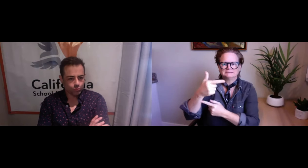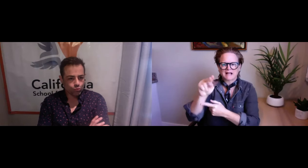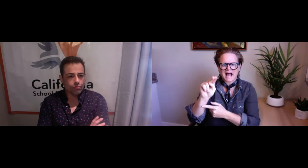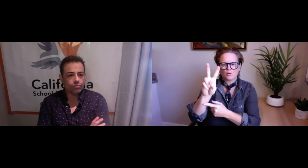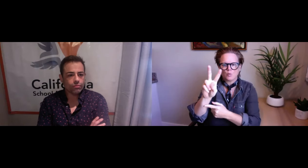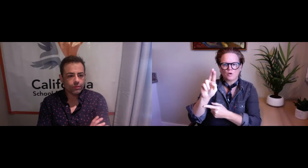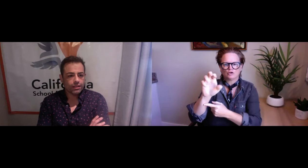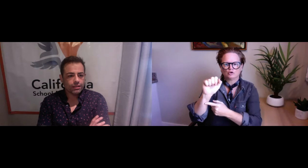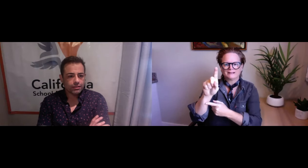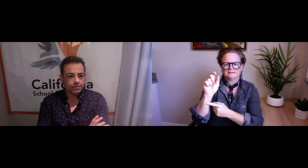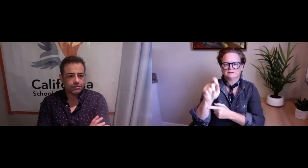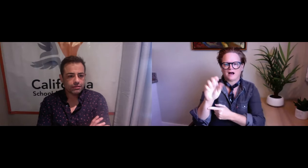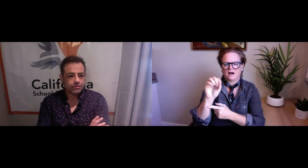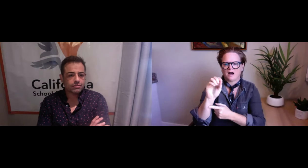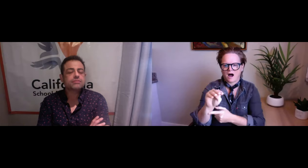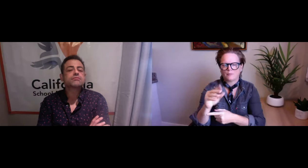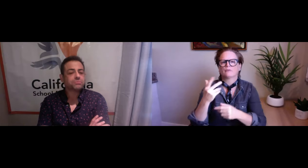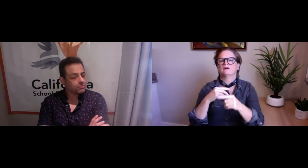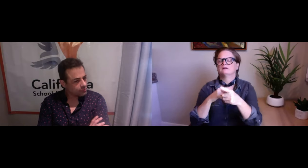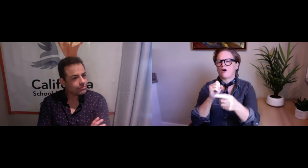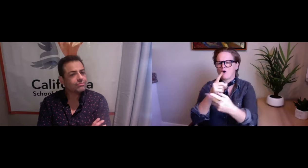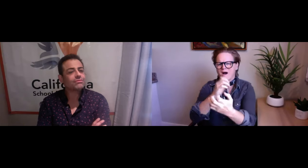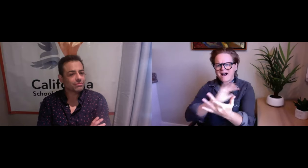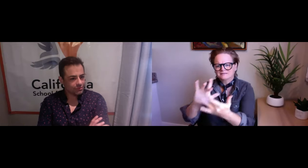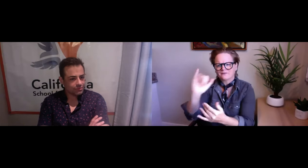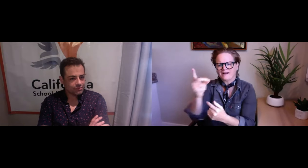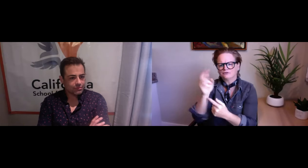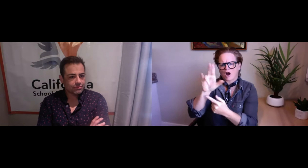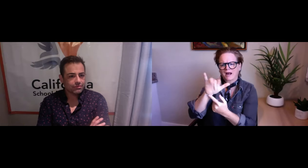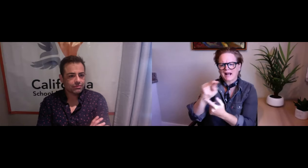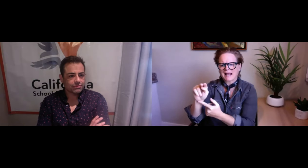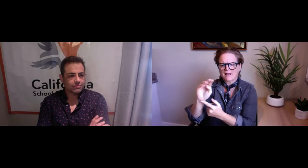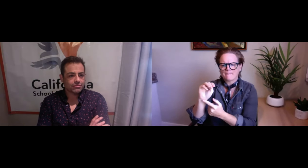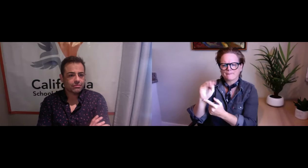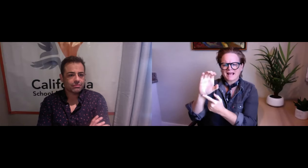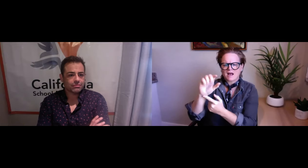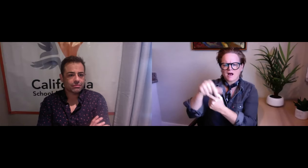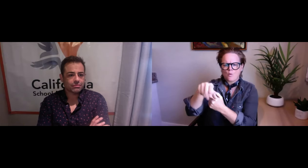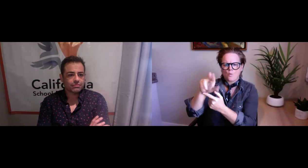.sign2reed.com.